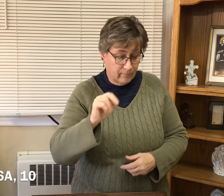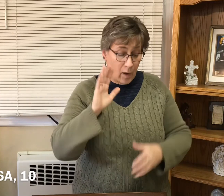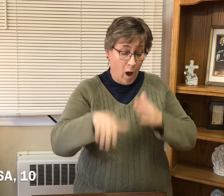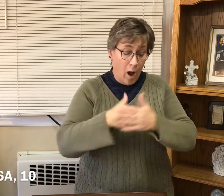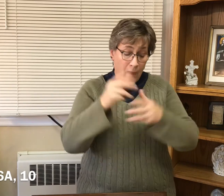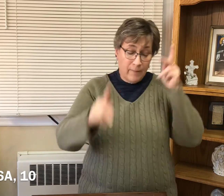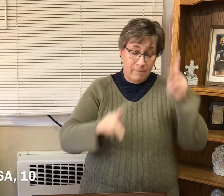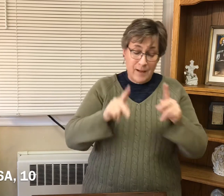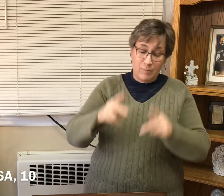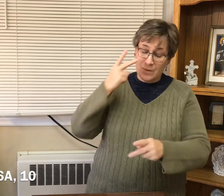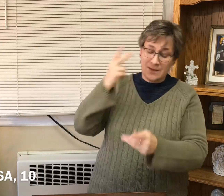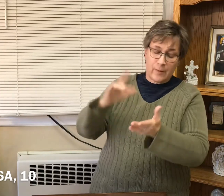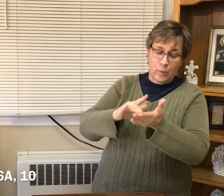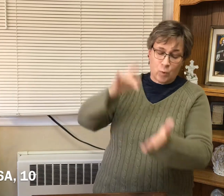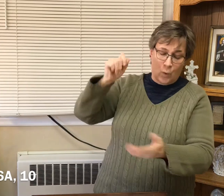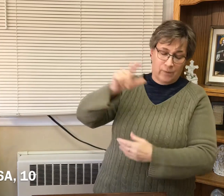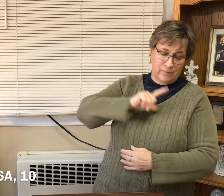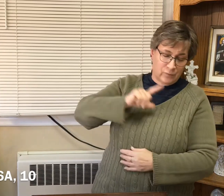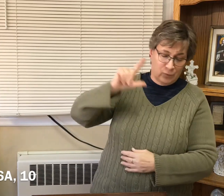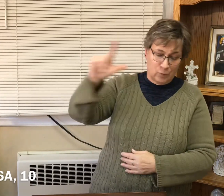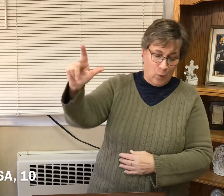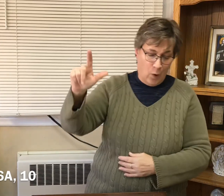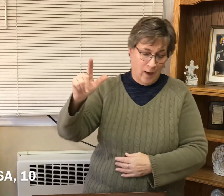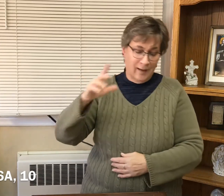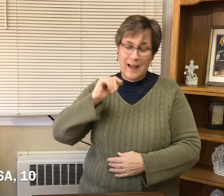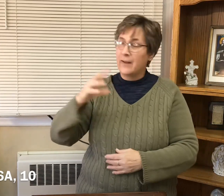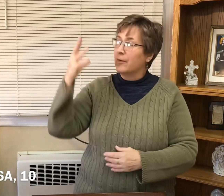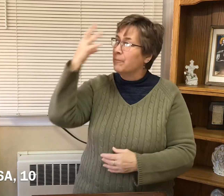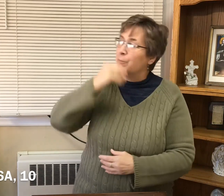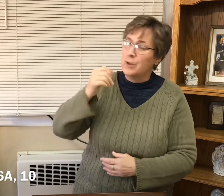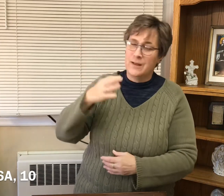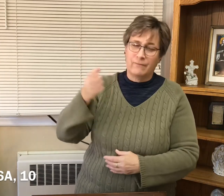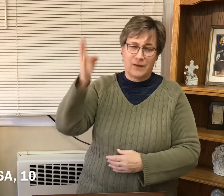They will see the glory of the Lord, the splendor of our God.